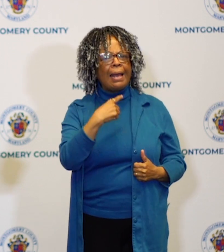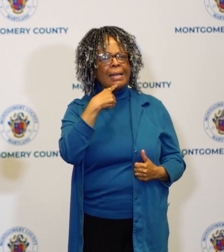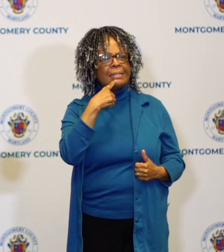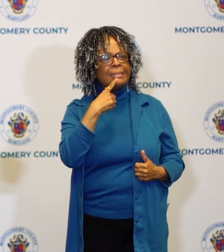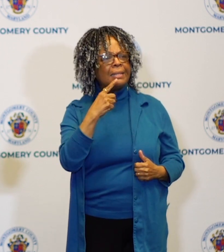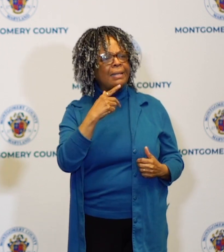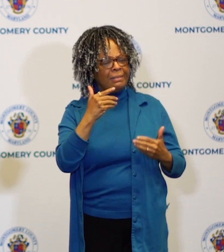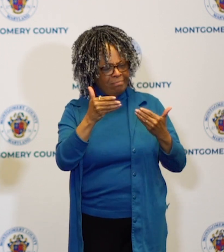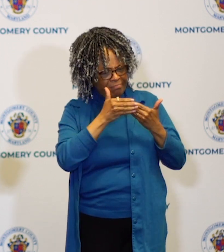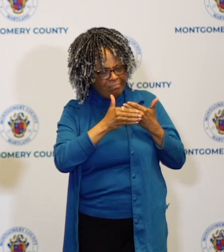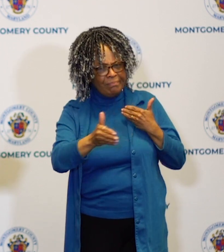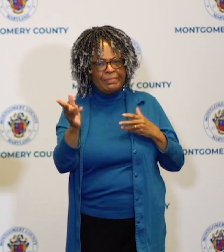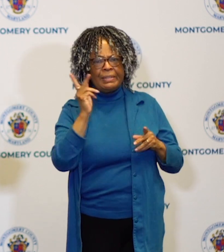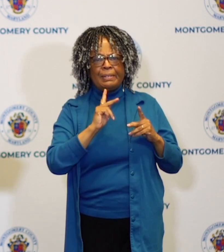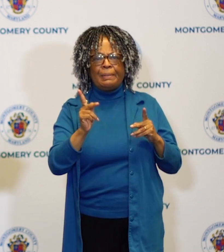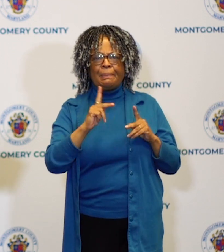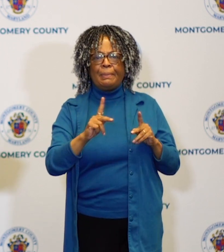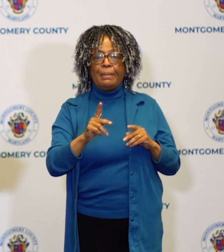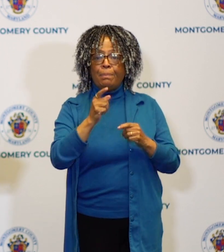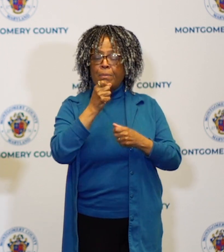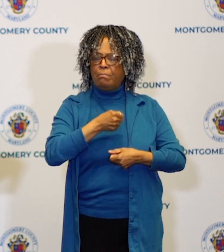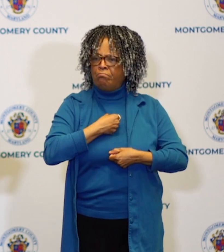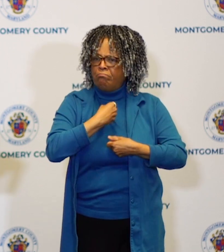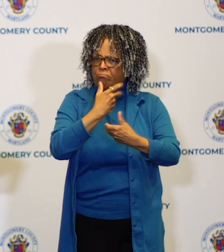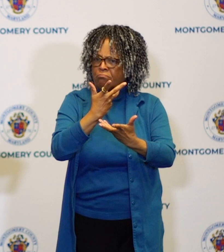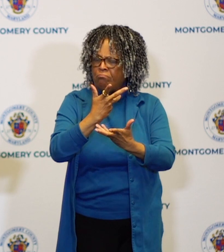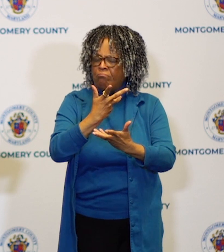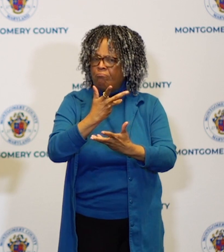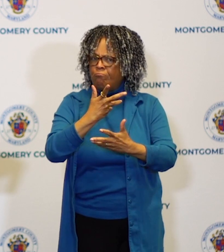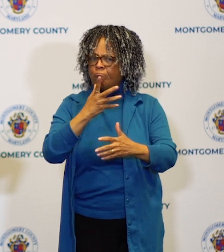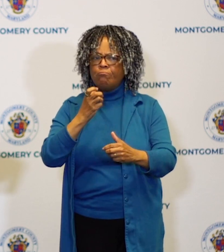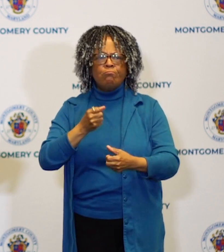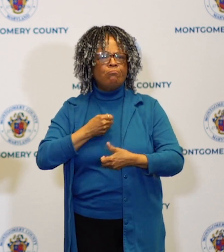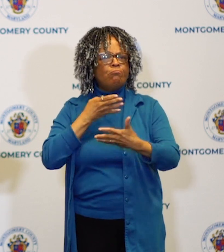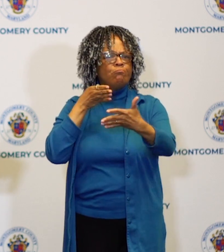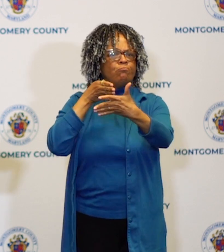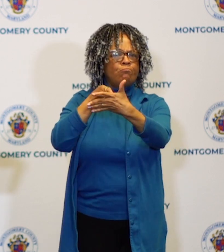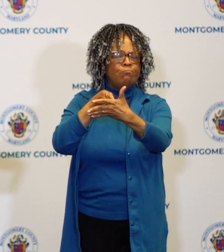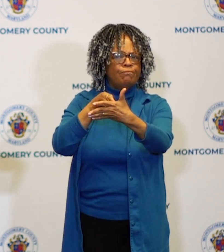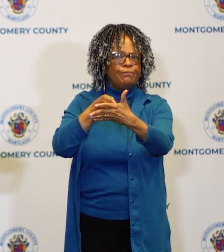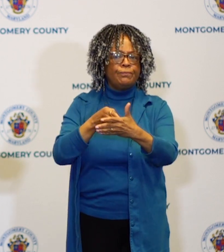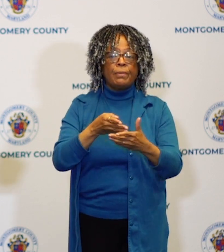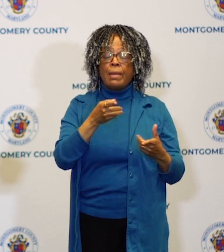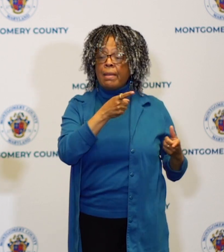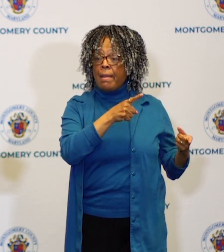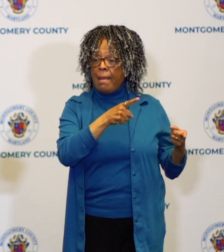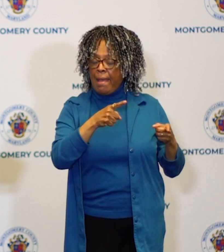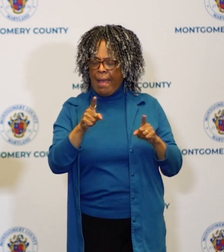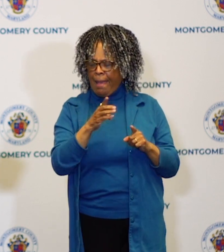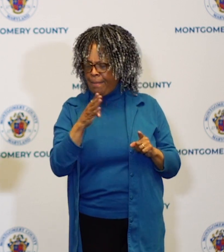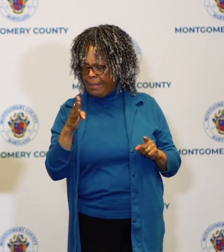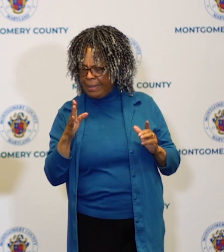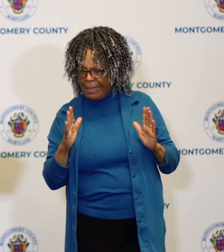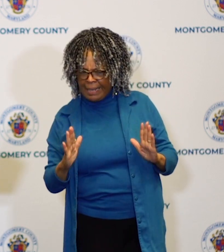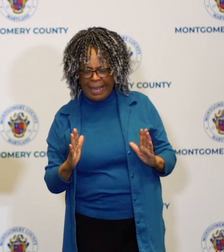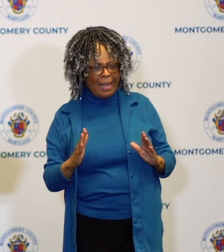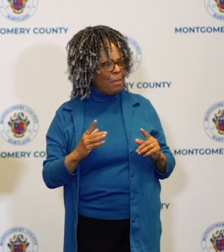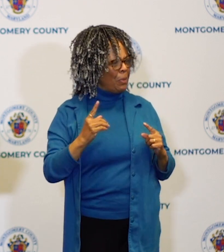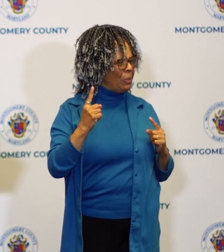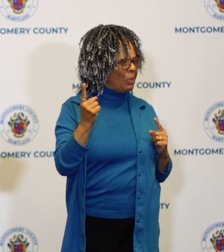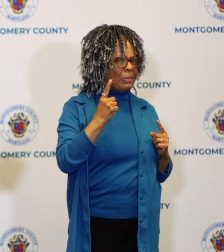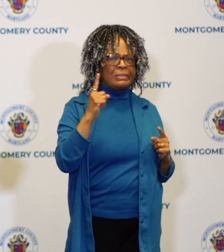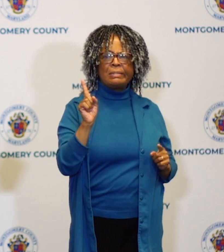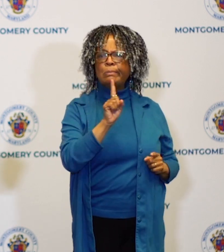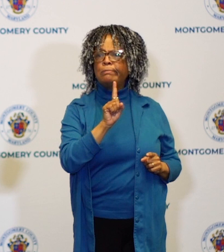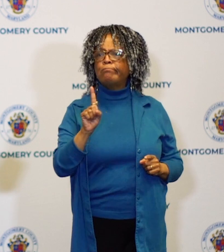in the face of what people say if a friend the neighbor an acquaintance or just some crazy person walking around the